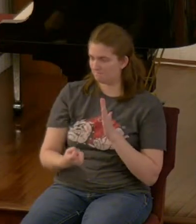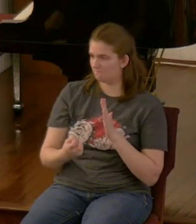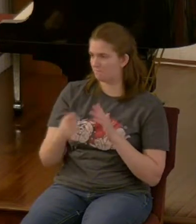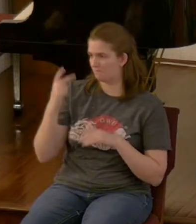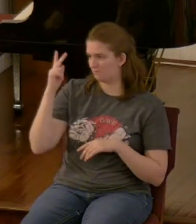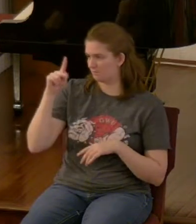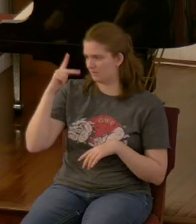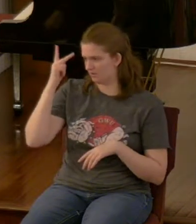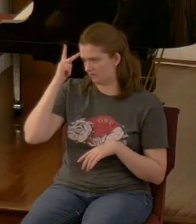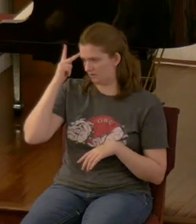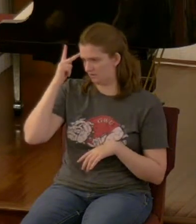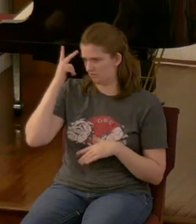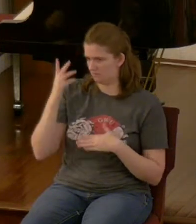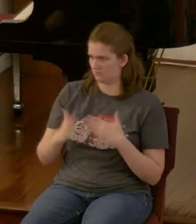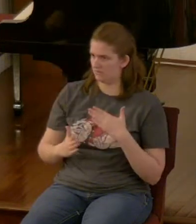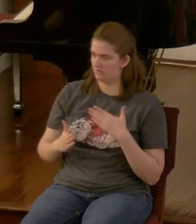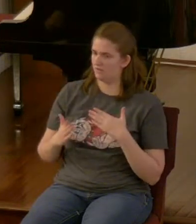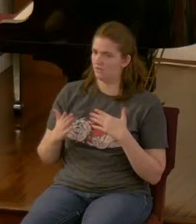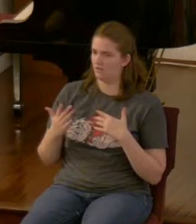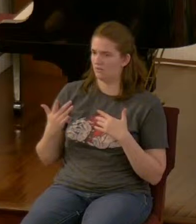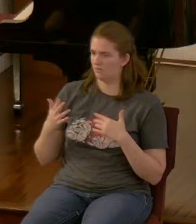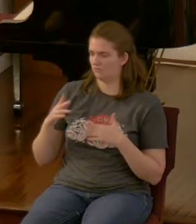of the of the Roman Catholic Church